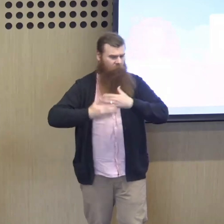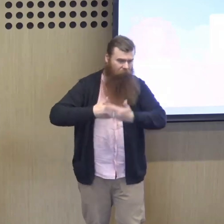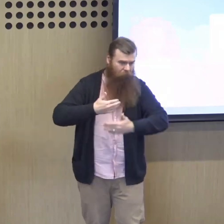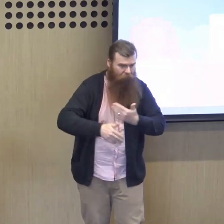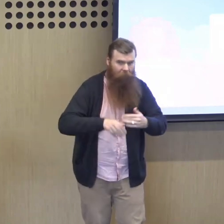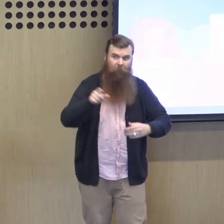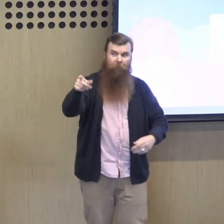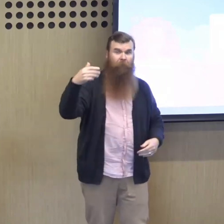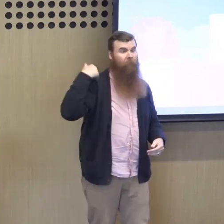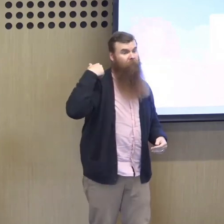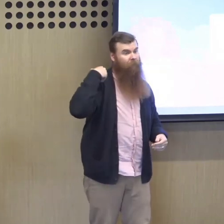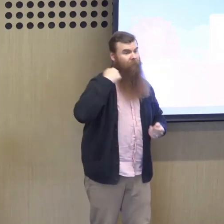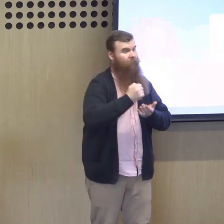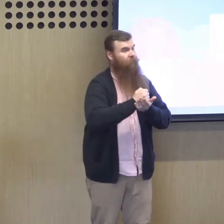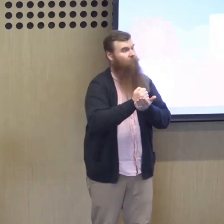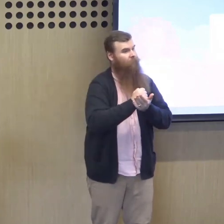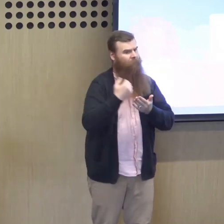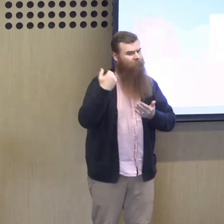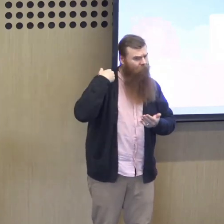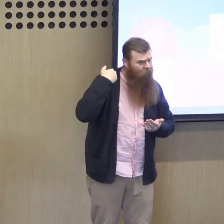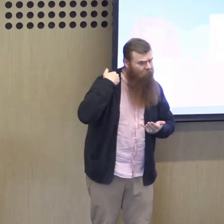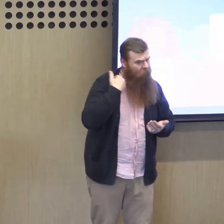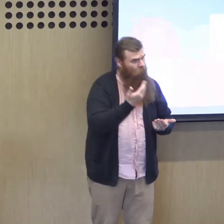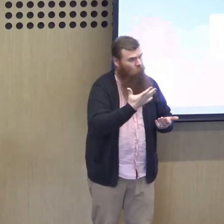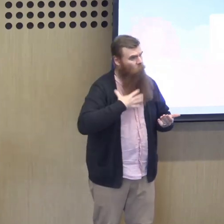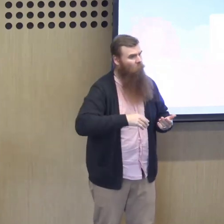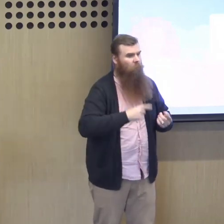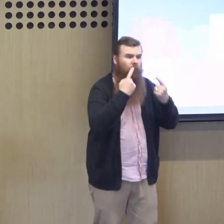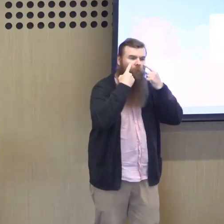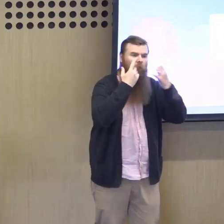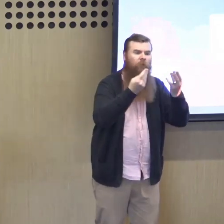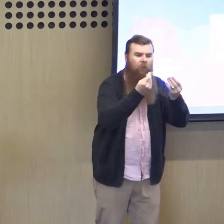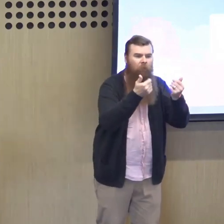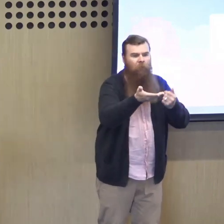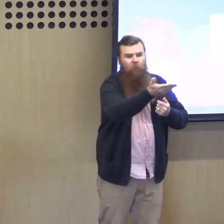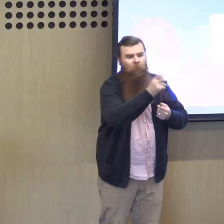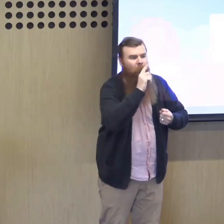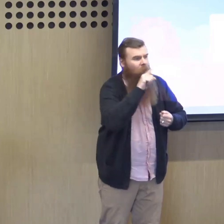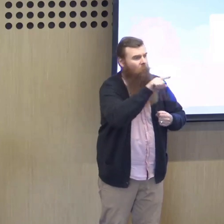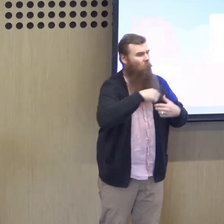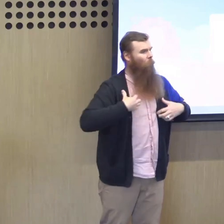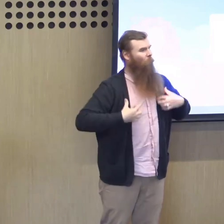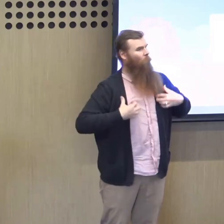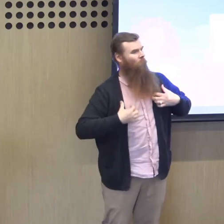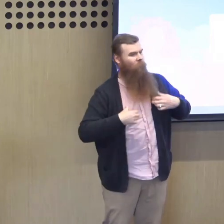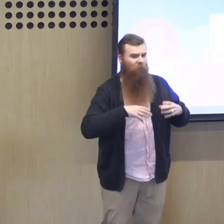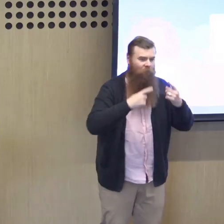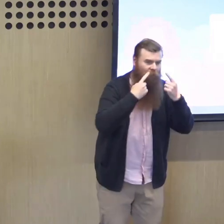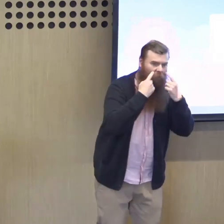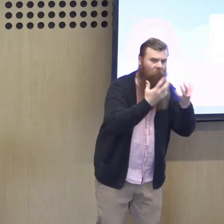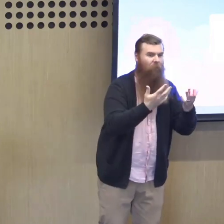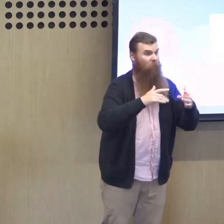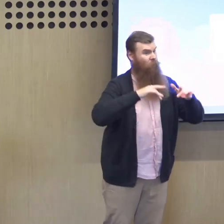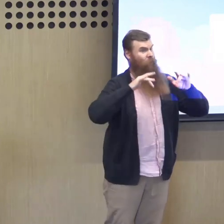I was asked by Philip if I was able to provide some information to you that you might be able to